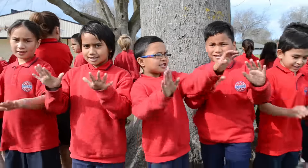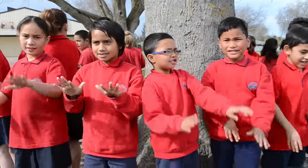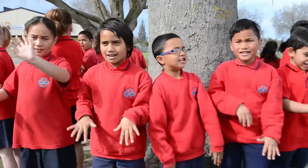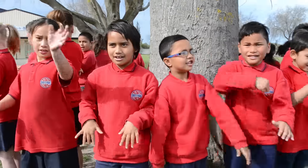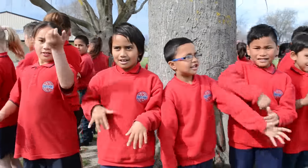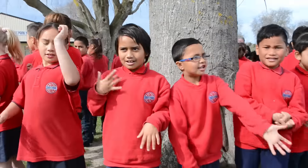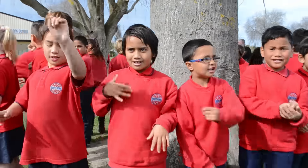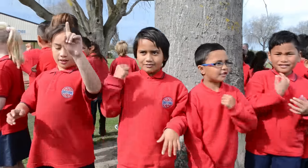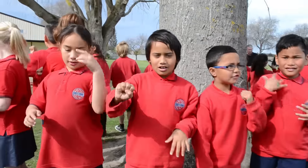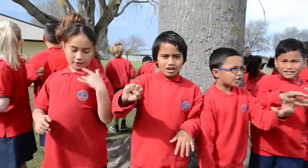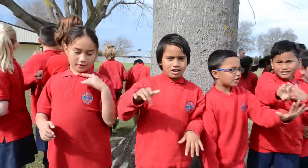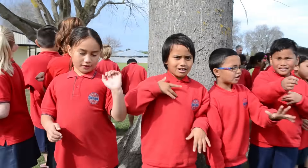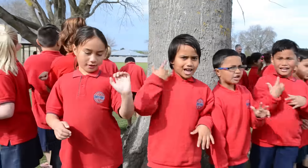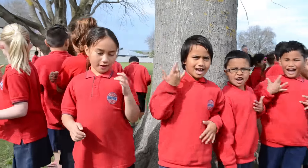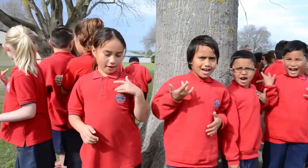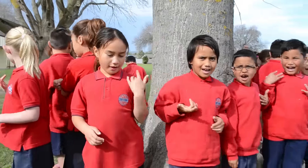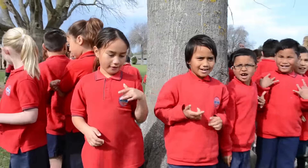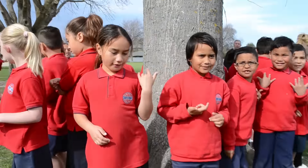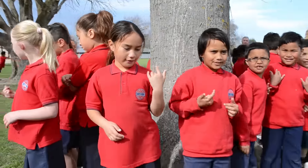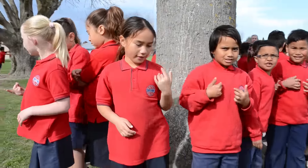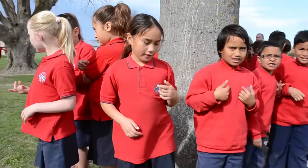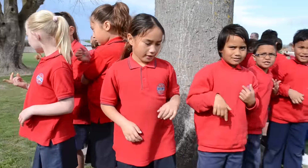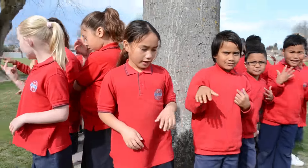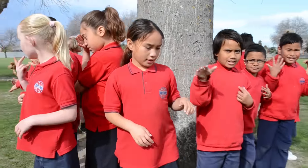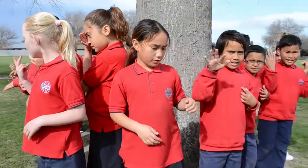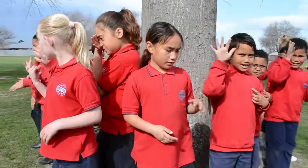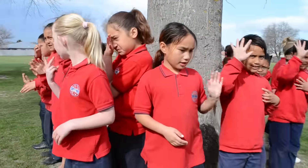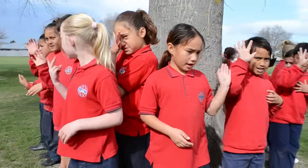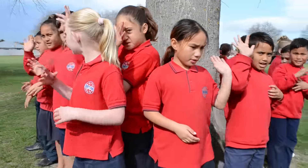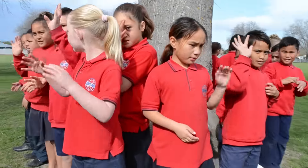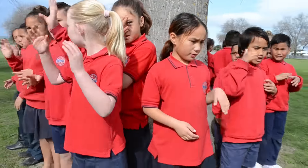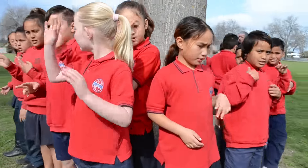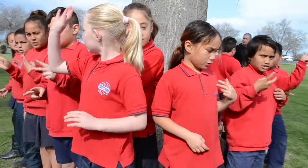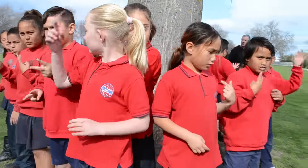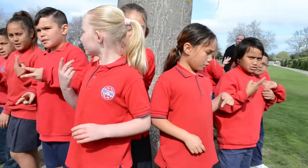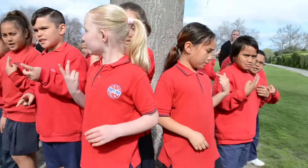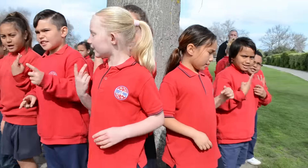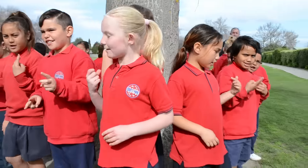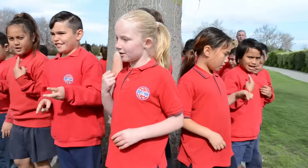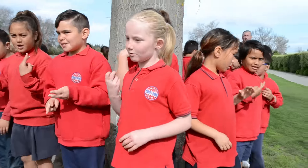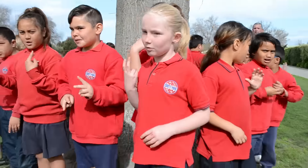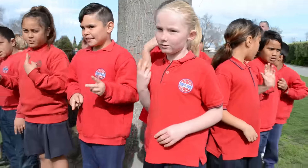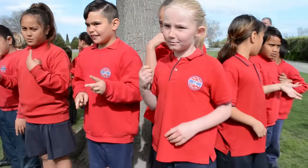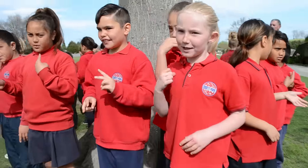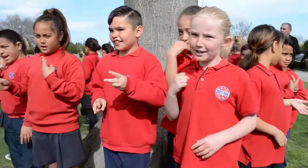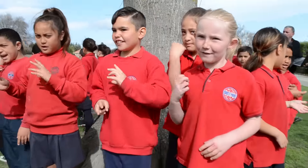easy To live your life On any kind of weather, you and me together We'll be